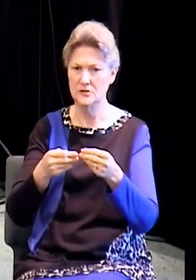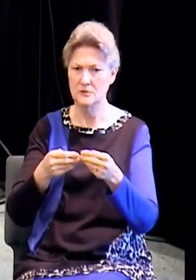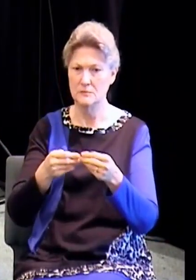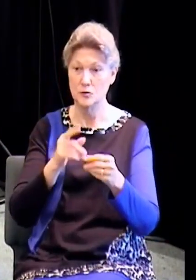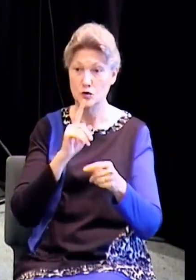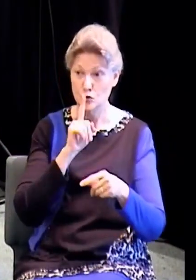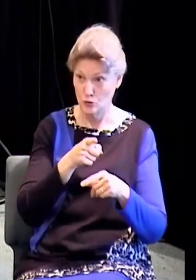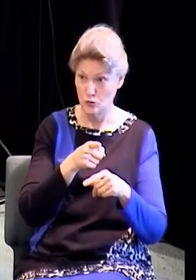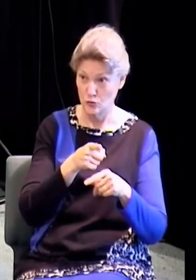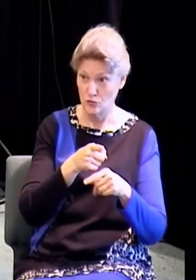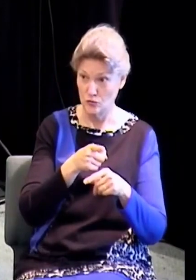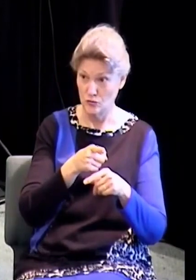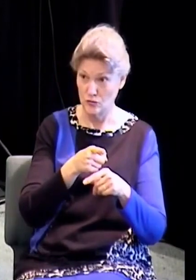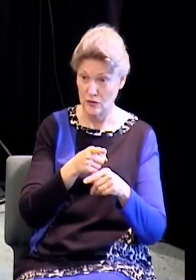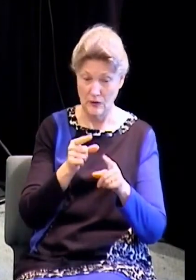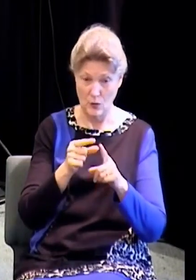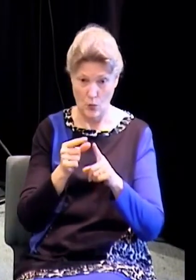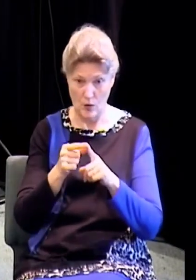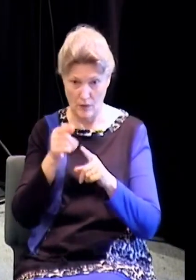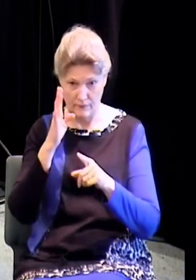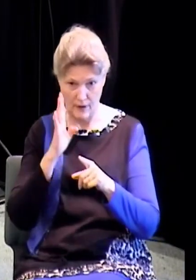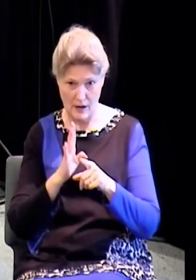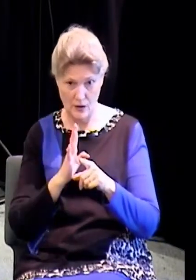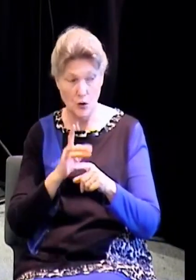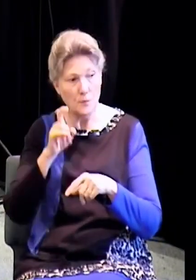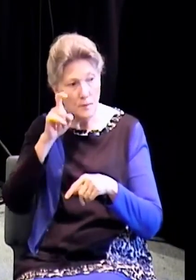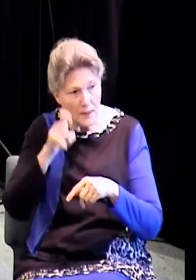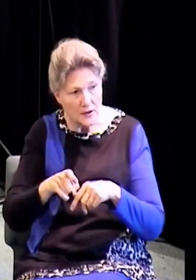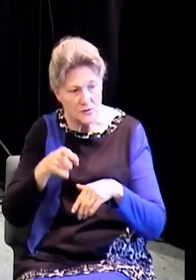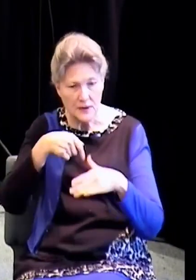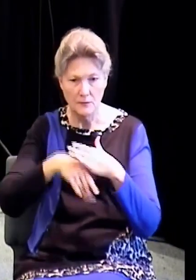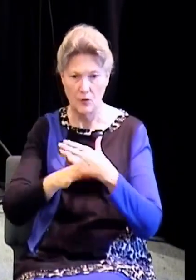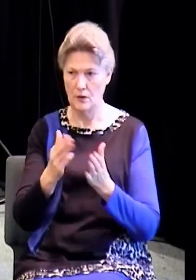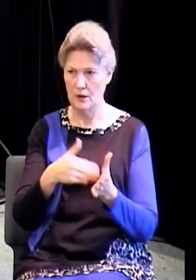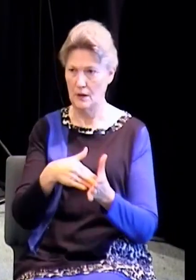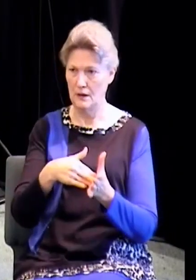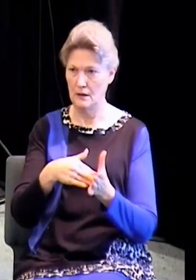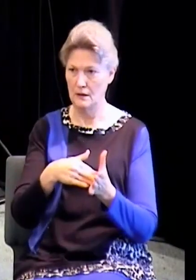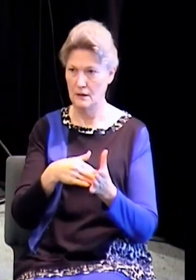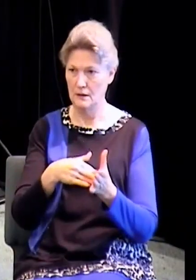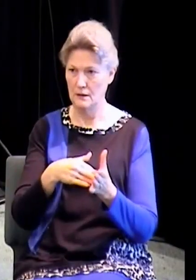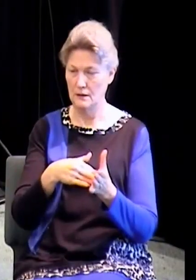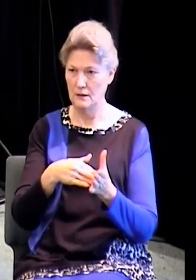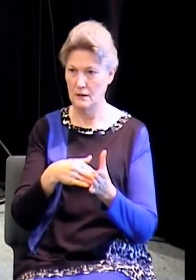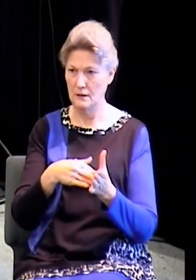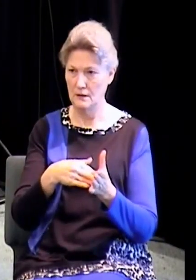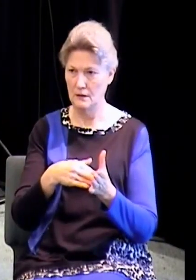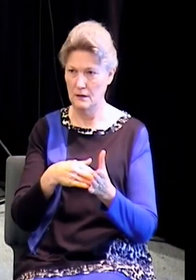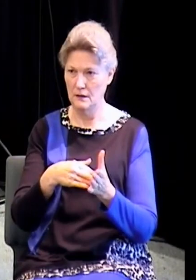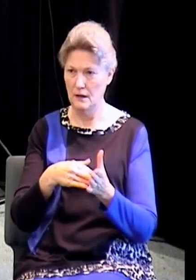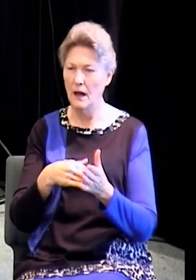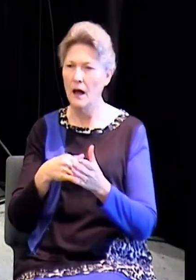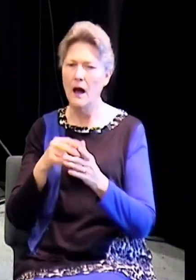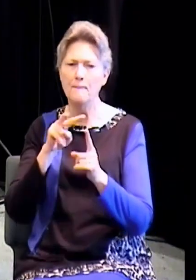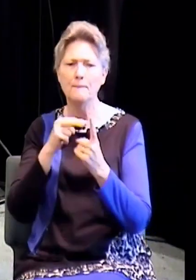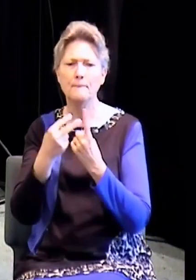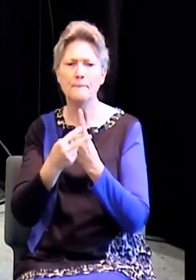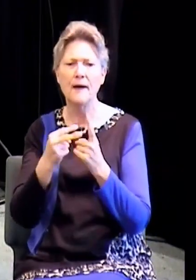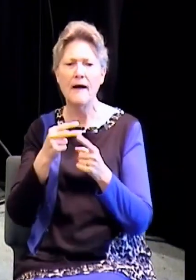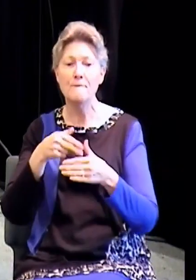in the Word. He said, You must be born again. I look at birth as a change, and I want to preach this morning on the subject, Let's get